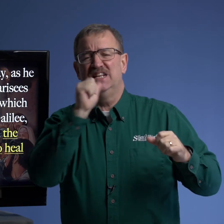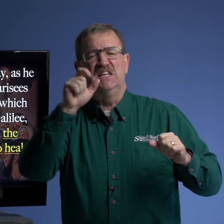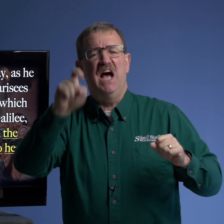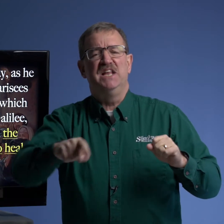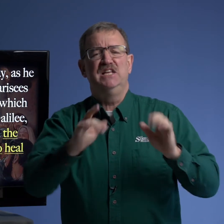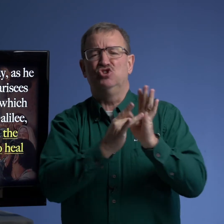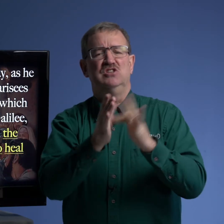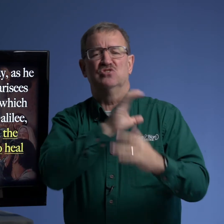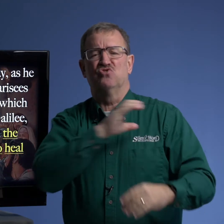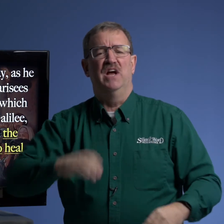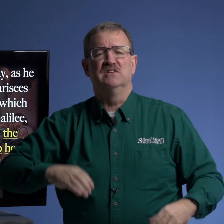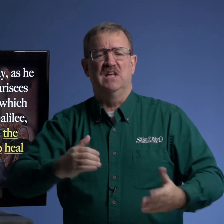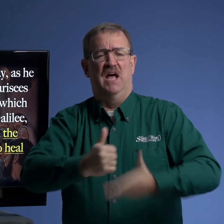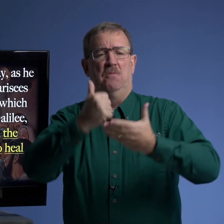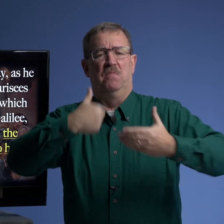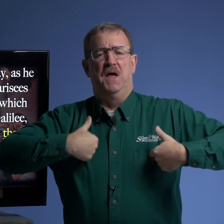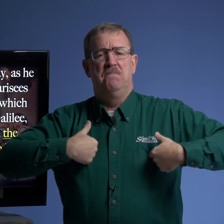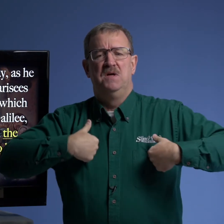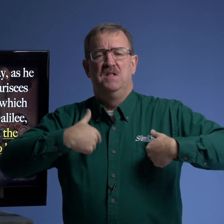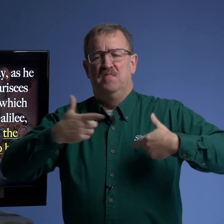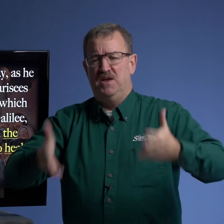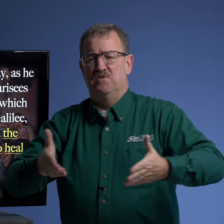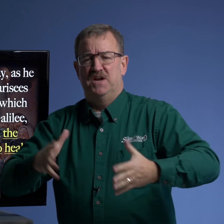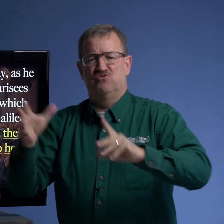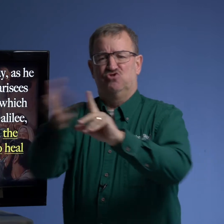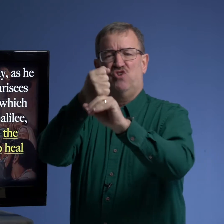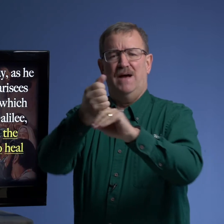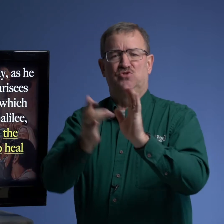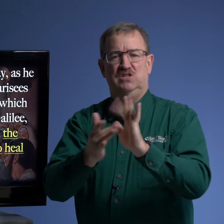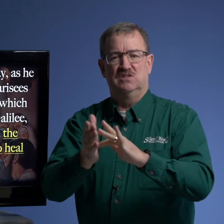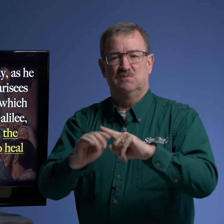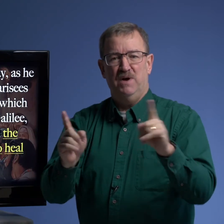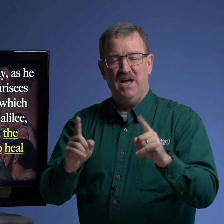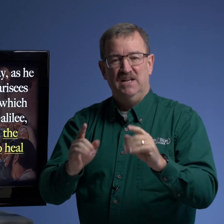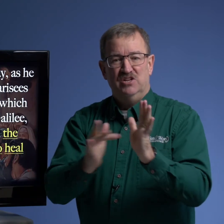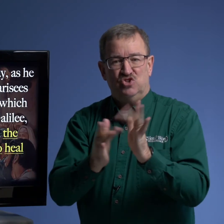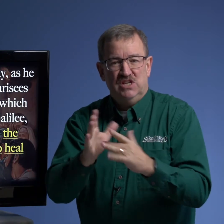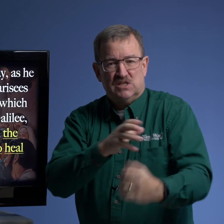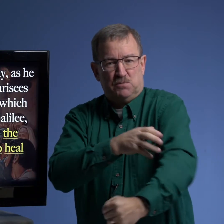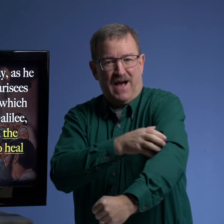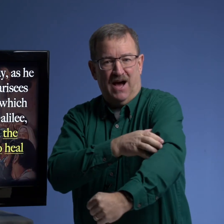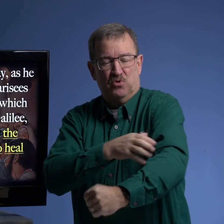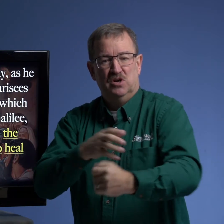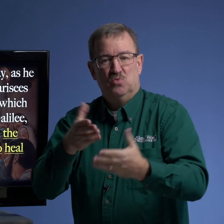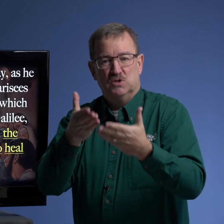did not need jesus christ to help them they were there to trap jesus but jesus power was